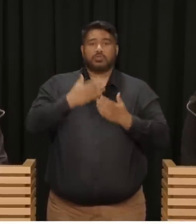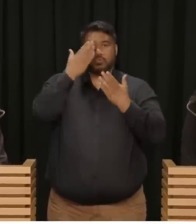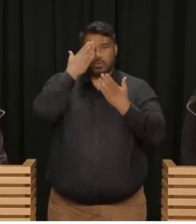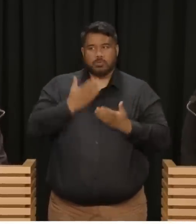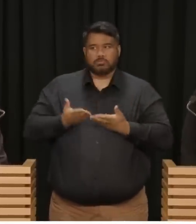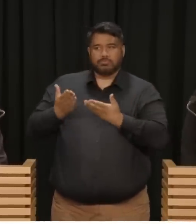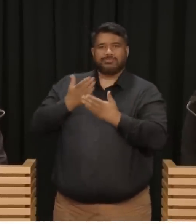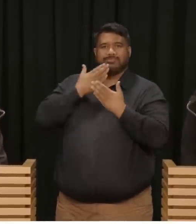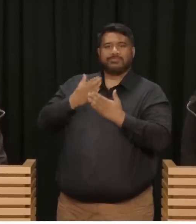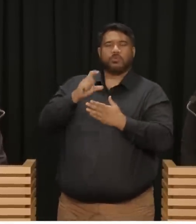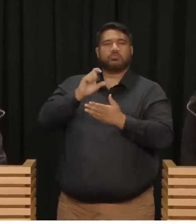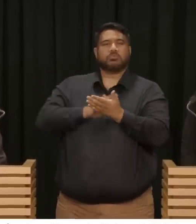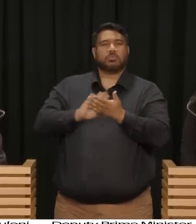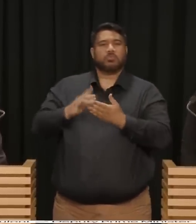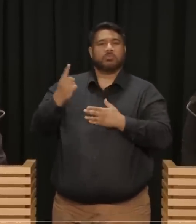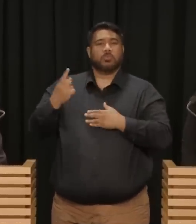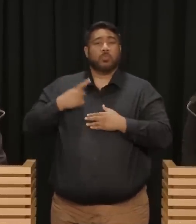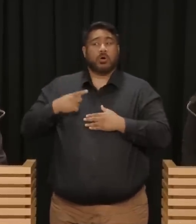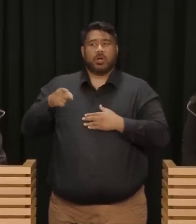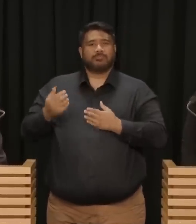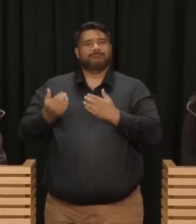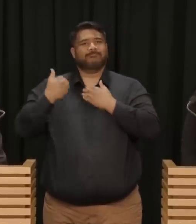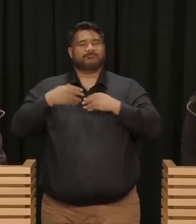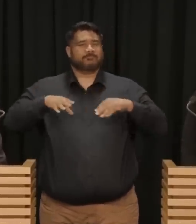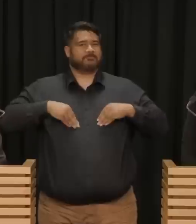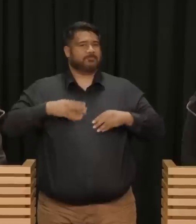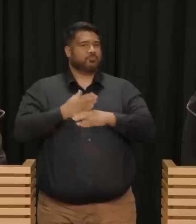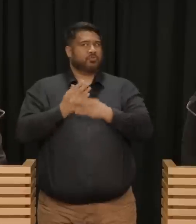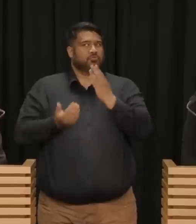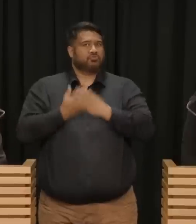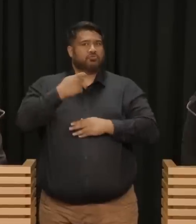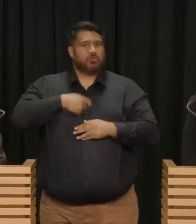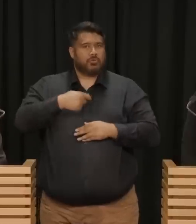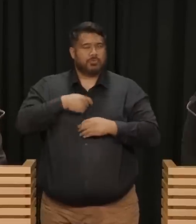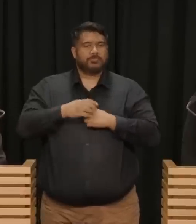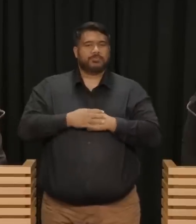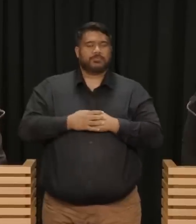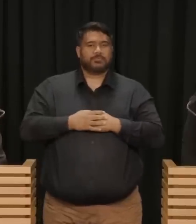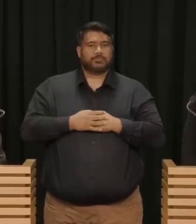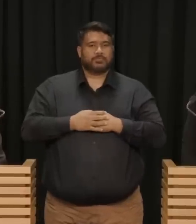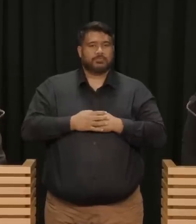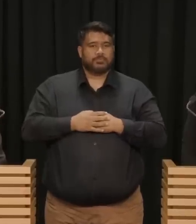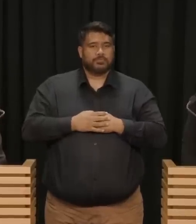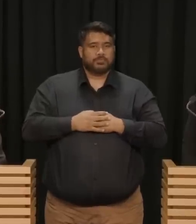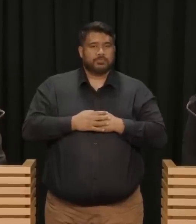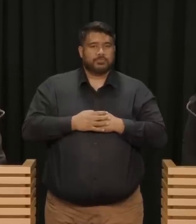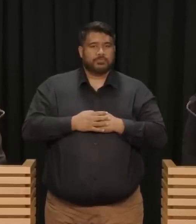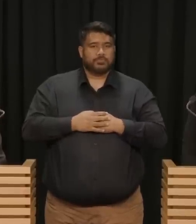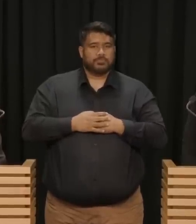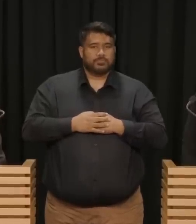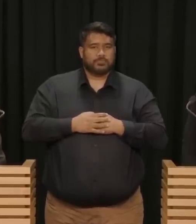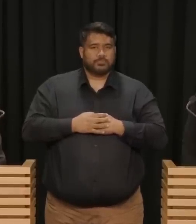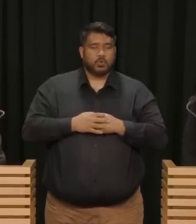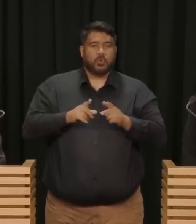Chris, for taking up this position and acknowledge the fact that all of your caucus,